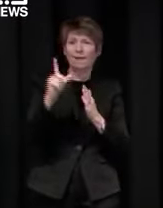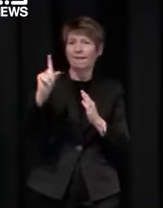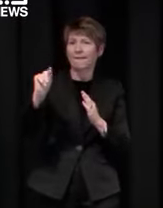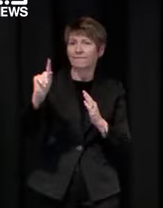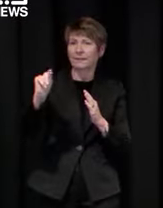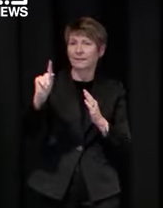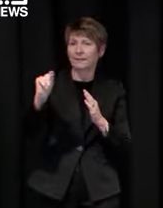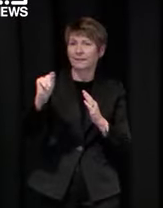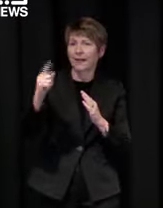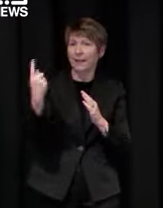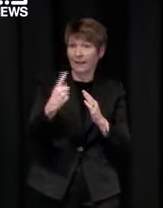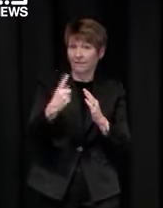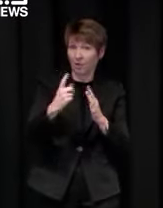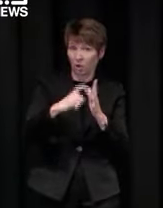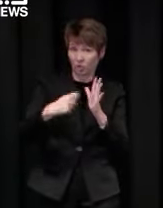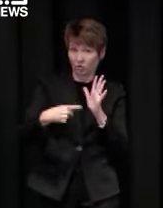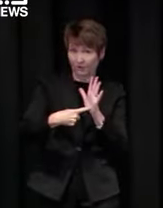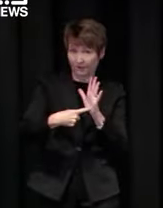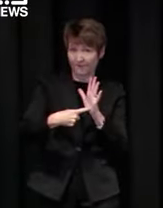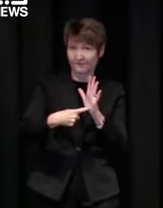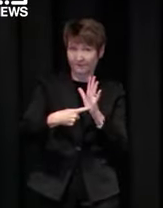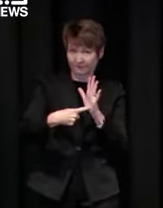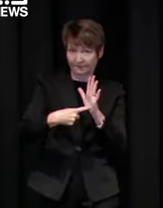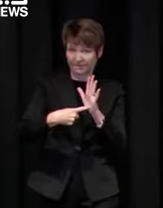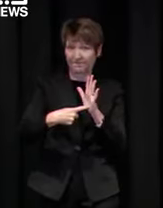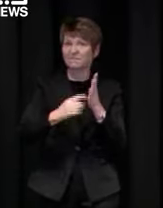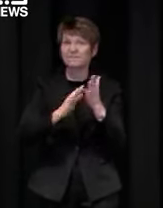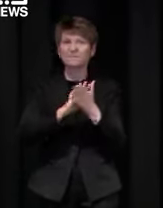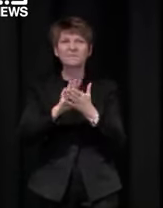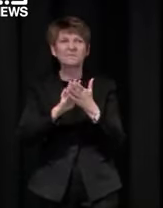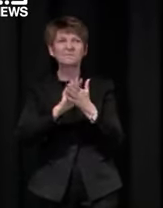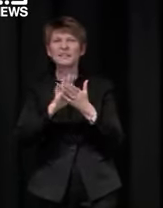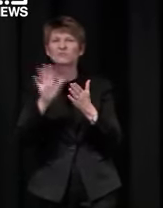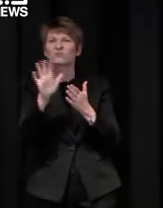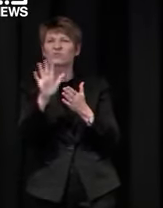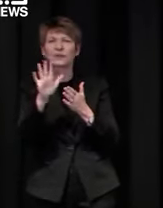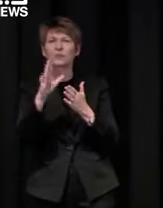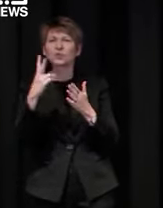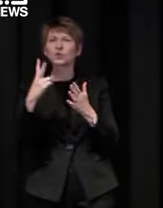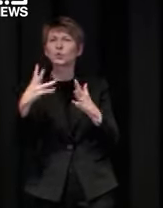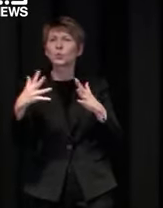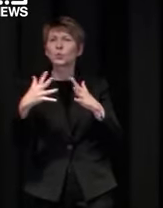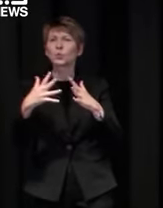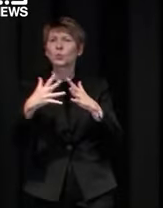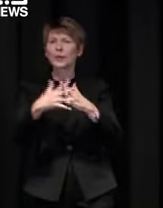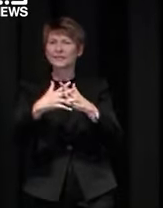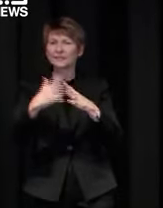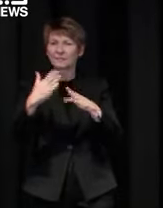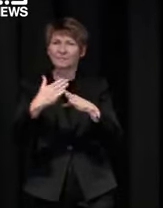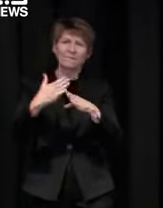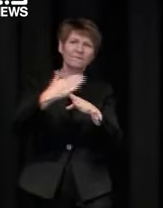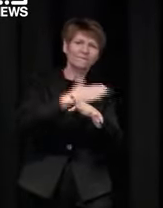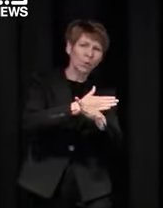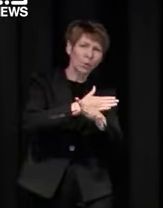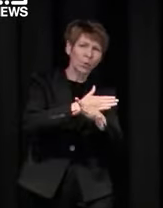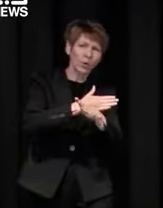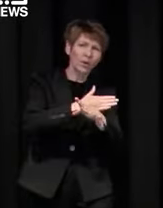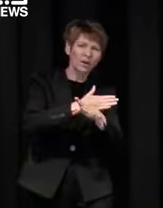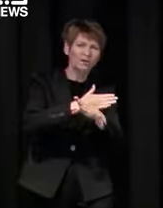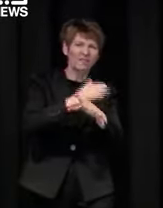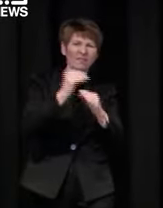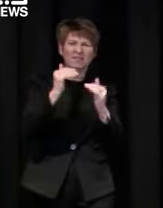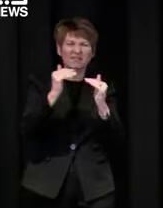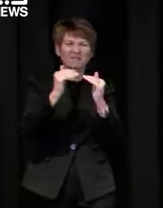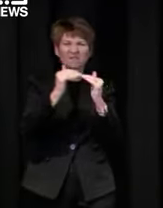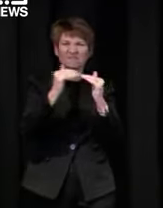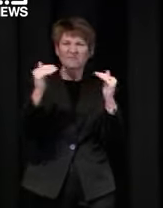that's roughly a fortnight before we anticipate reaching the 70% double dose threshold